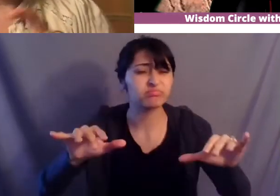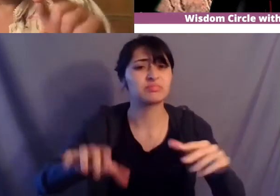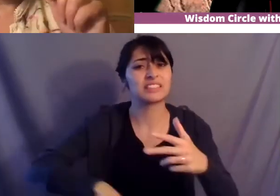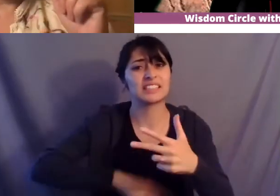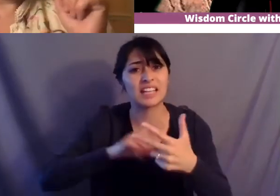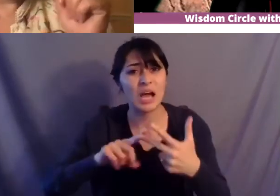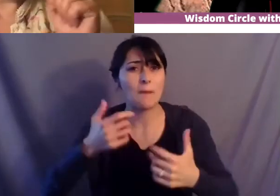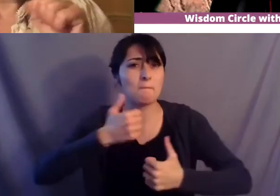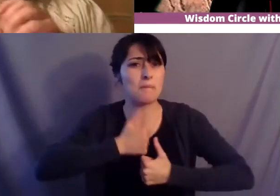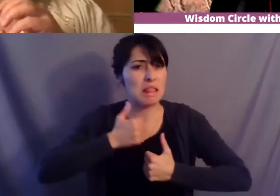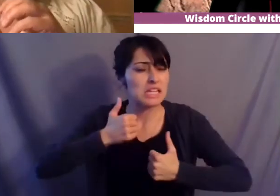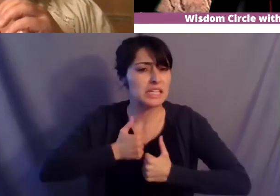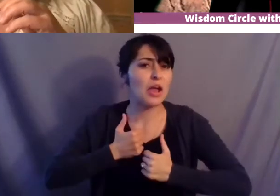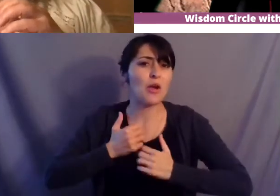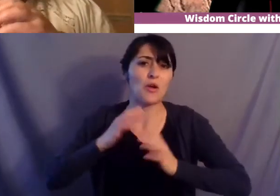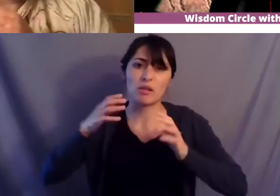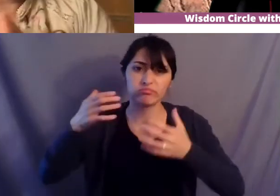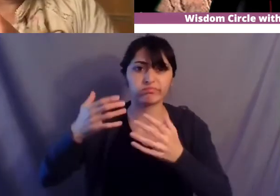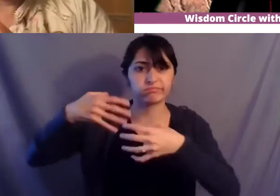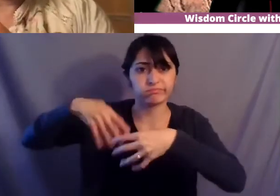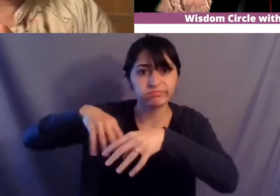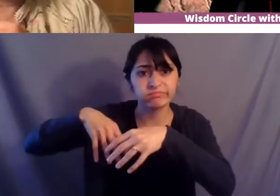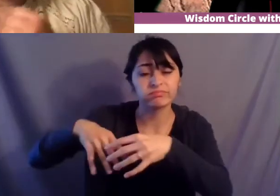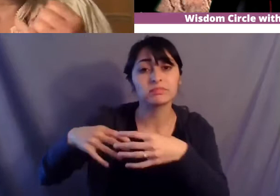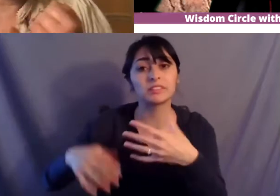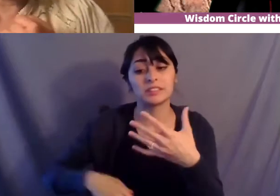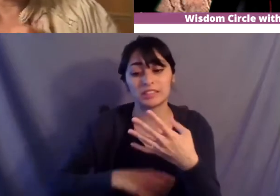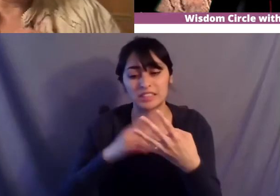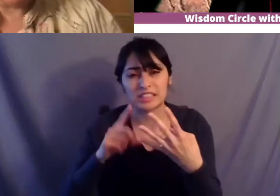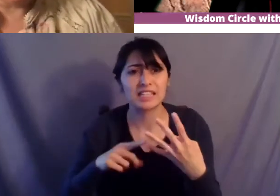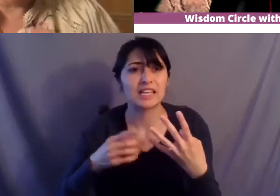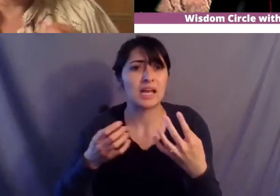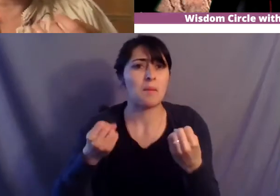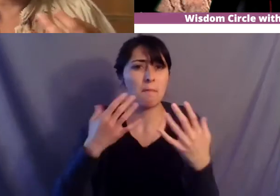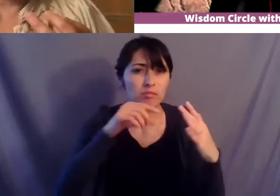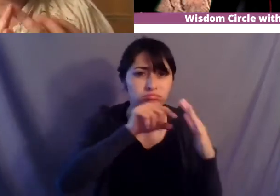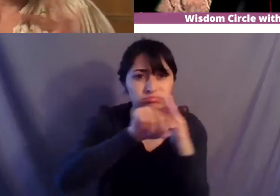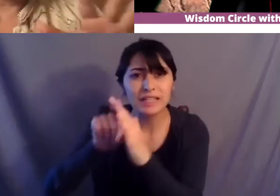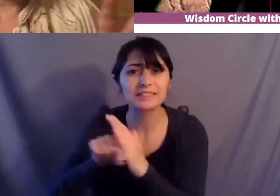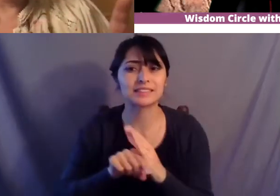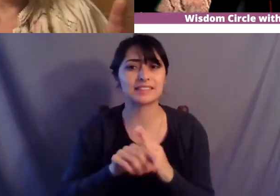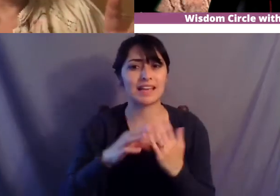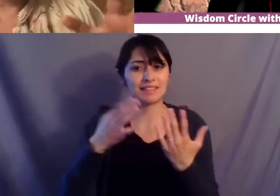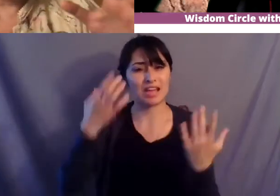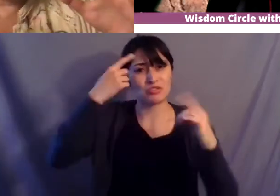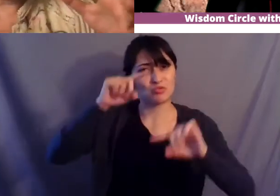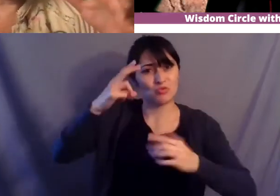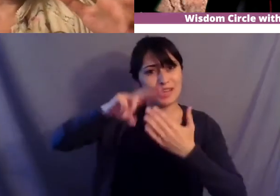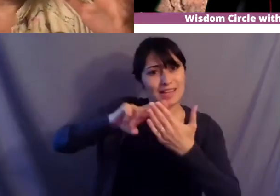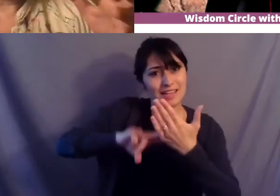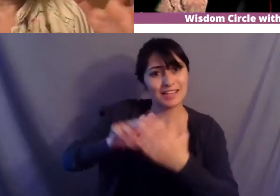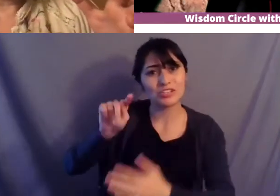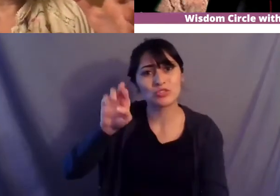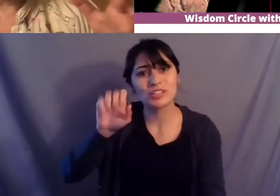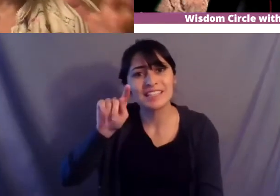um you know mass death treaty making uh the whole thing over